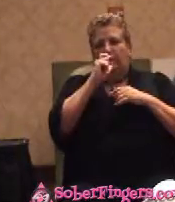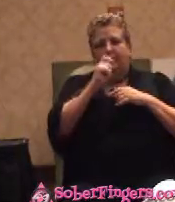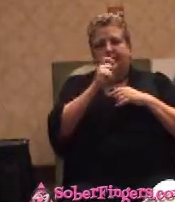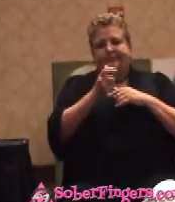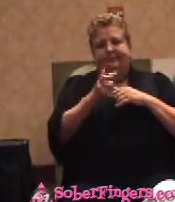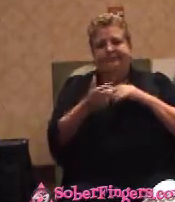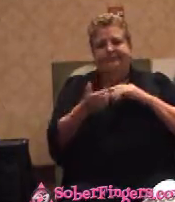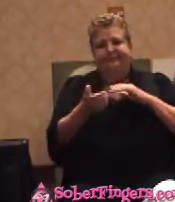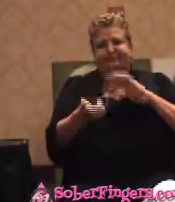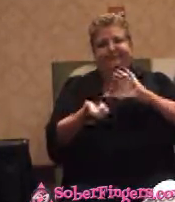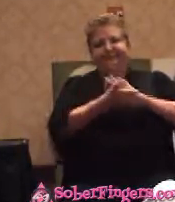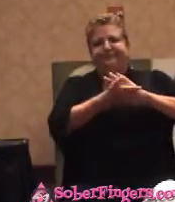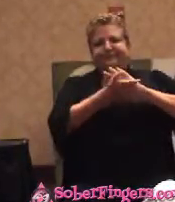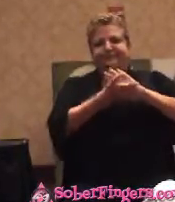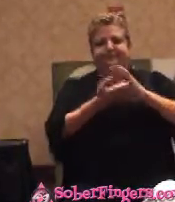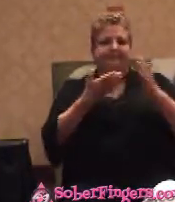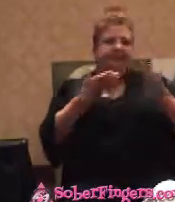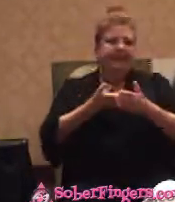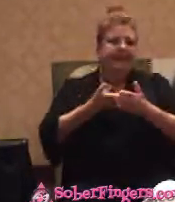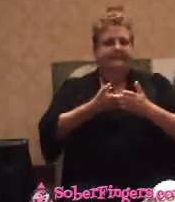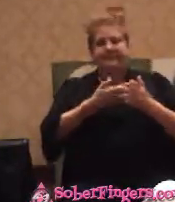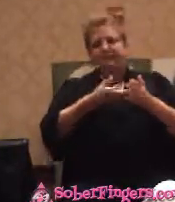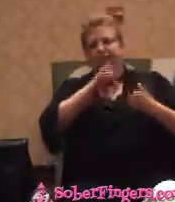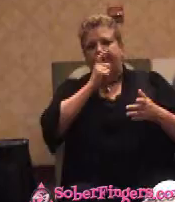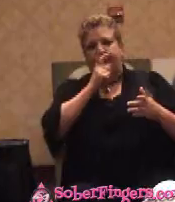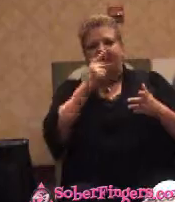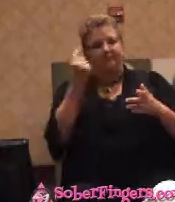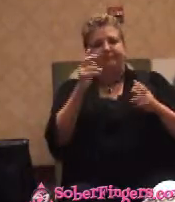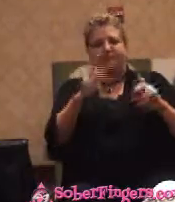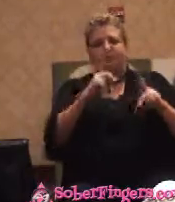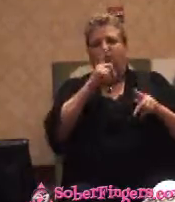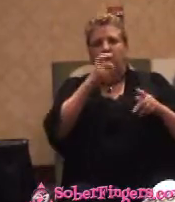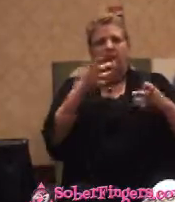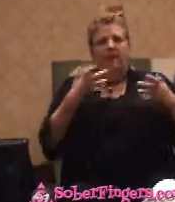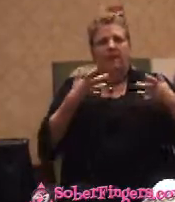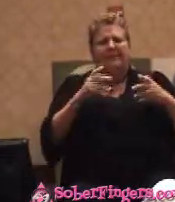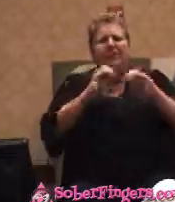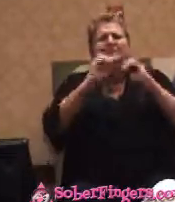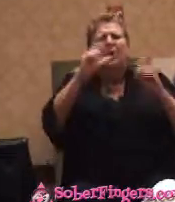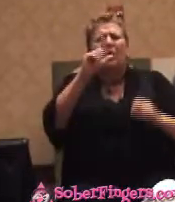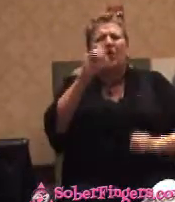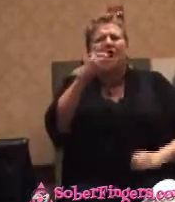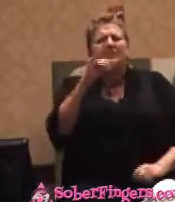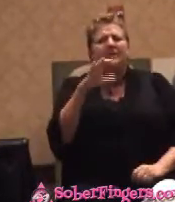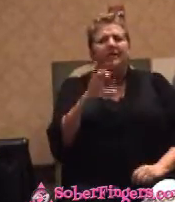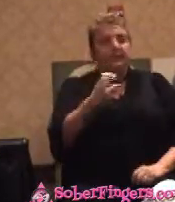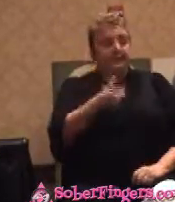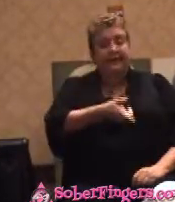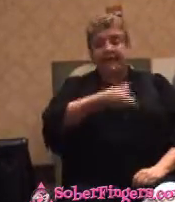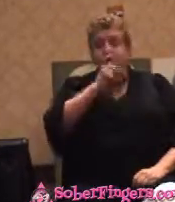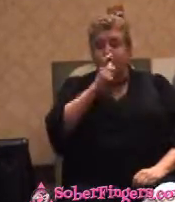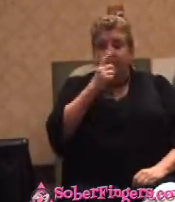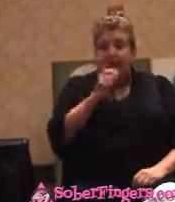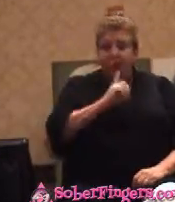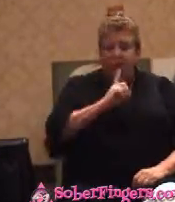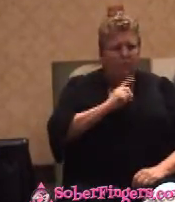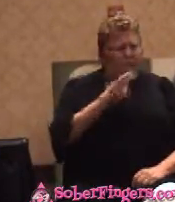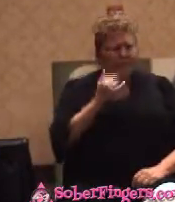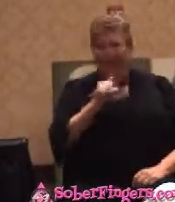Somebody did not want you to drink. was just no logic for some of these questions. Did you ever drink alone? Well, hell yes, I drank alone. I won't